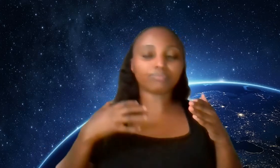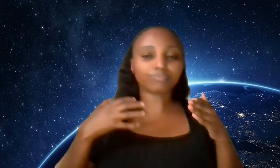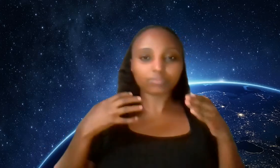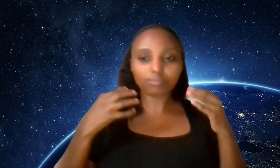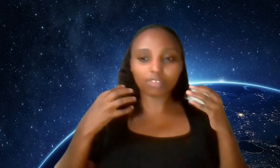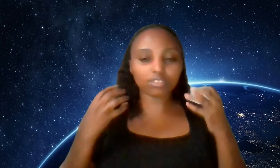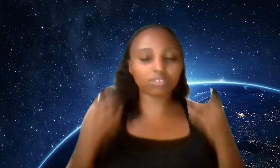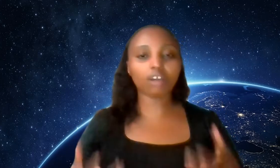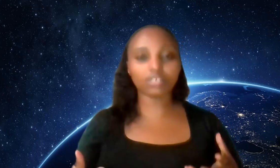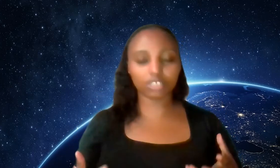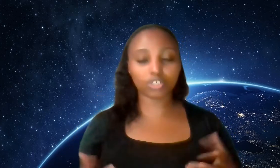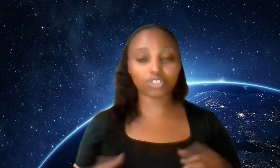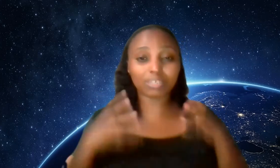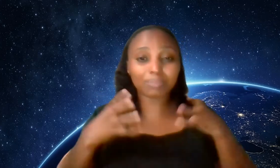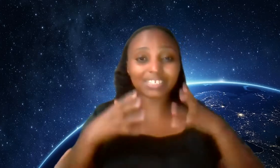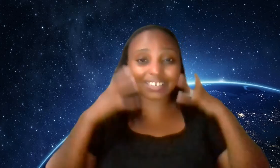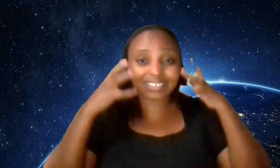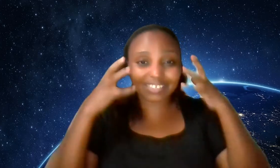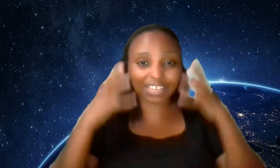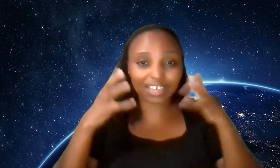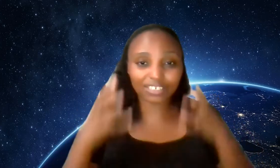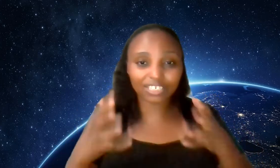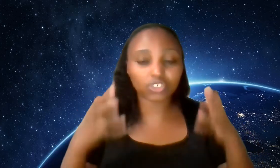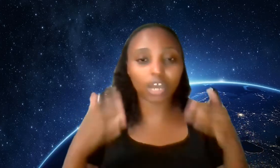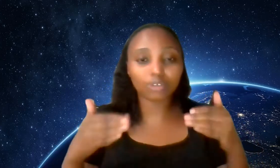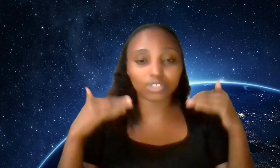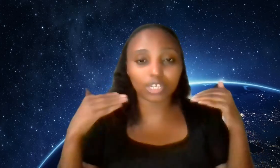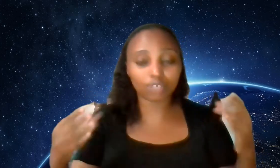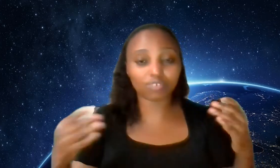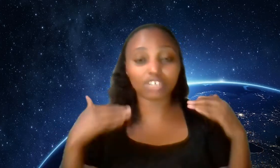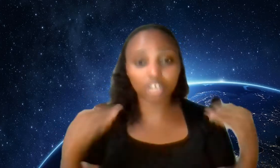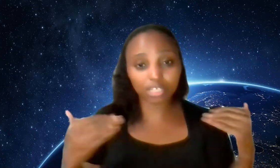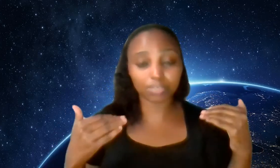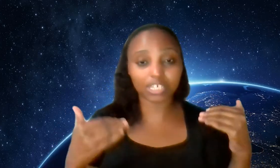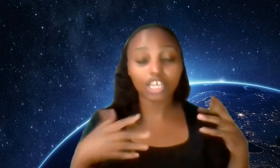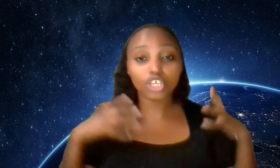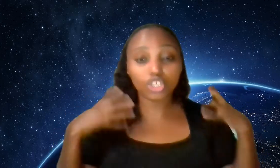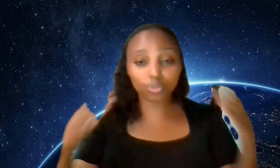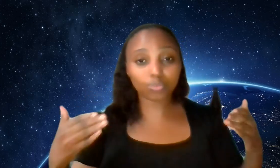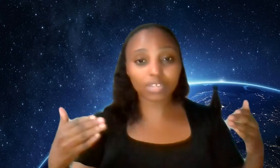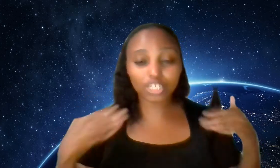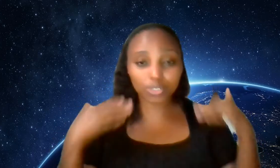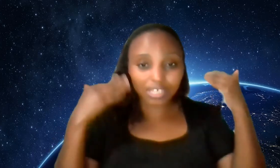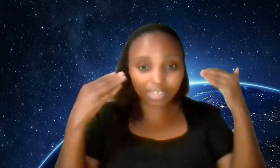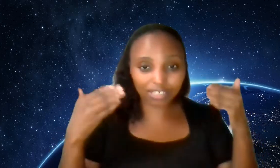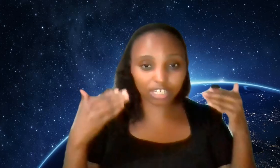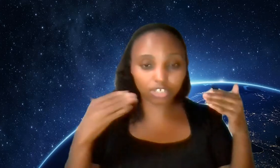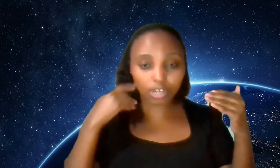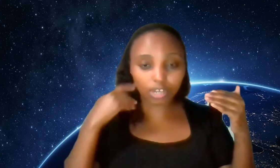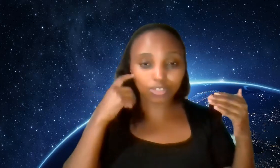stock situations the minute they set that intention out to the universe and trust me you do that you set that intention out to